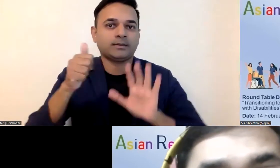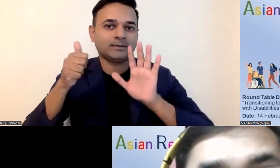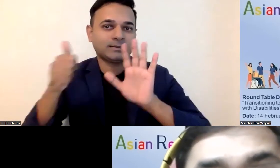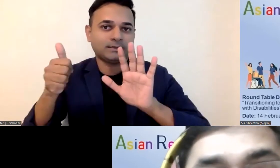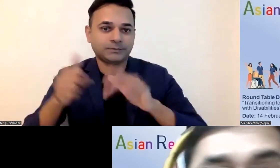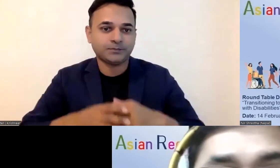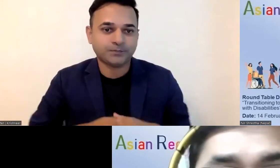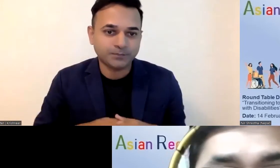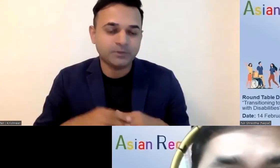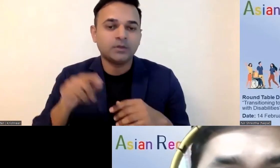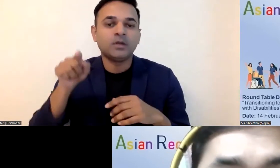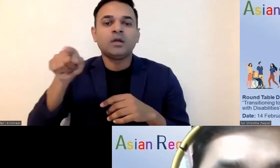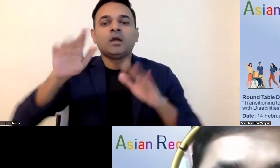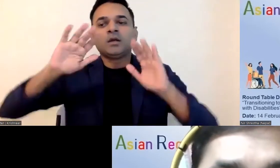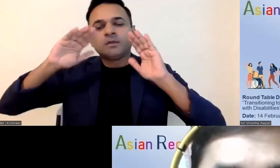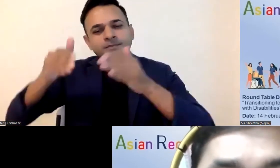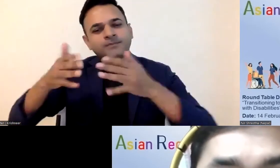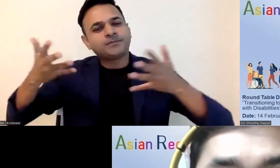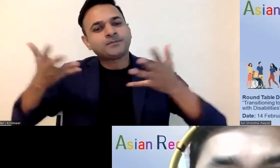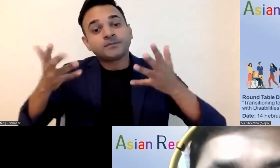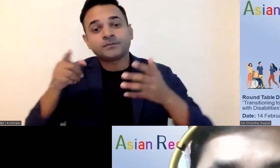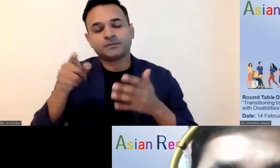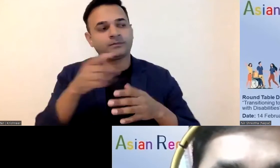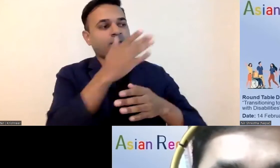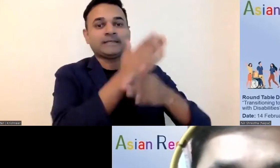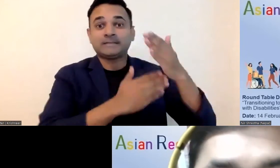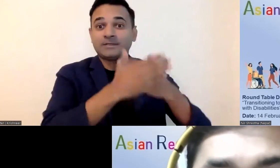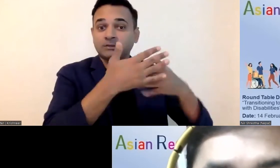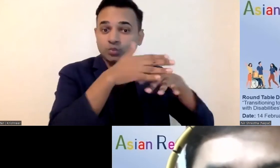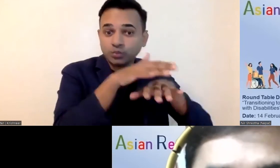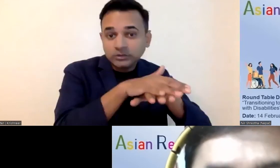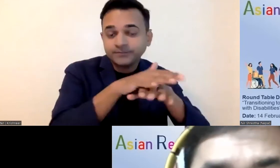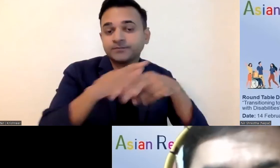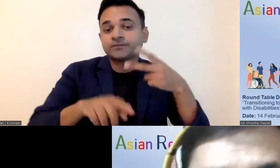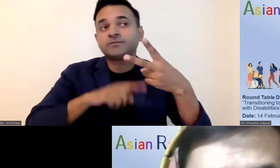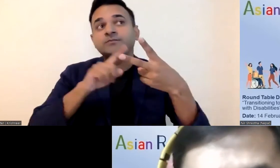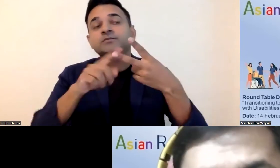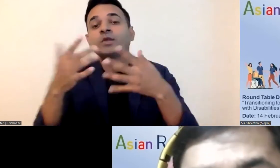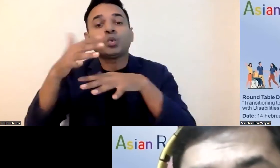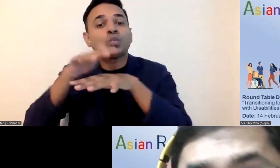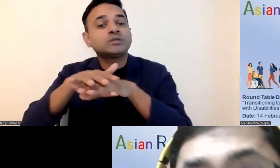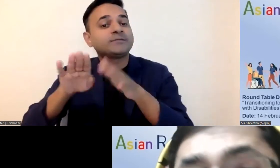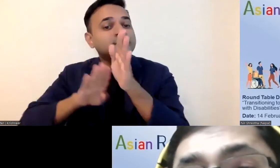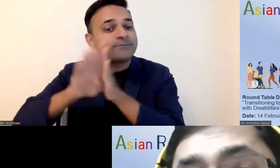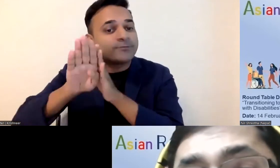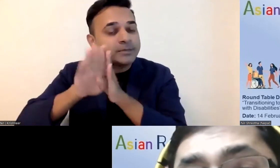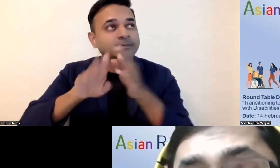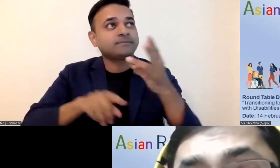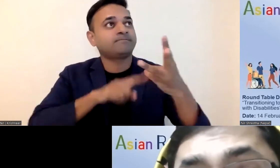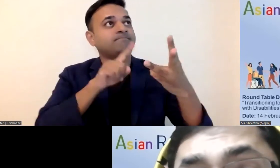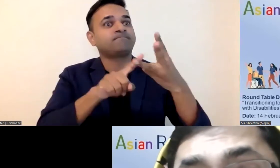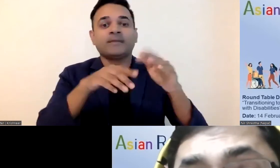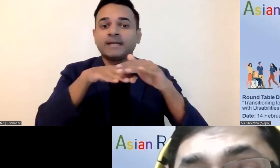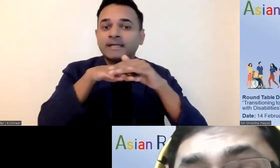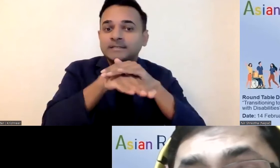uh mental health uh uh hrs uh sexual and represent uh reproductive health rights uh